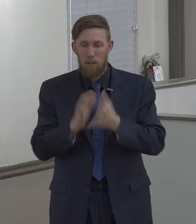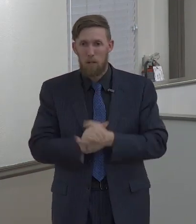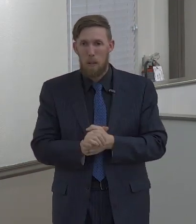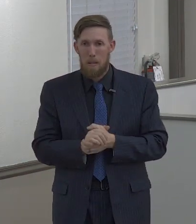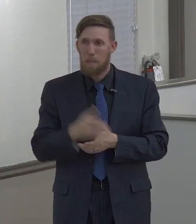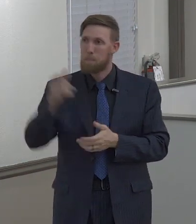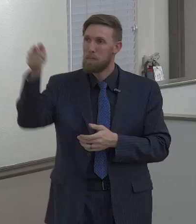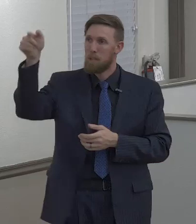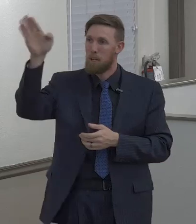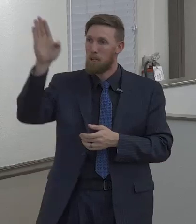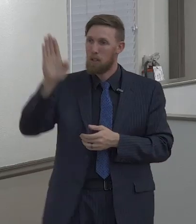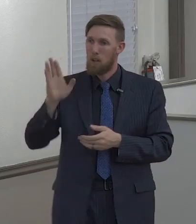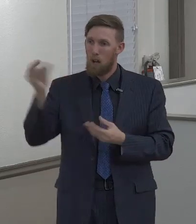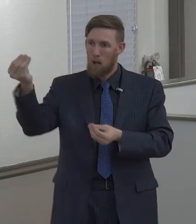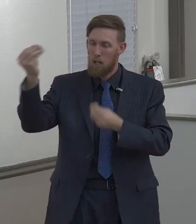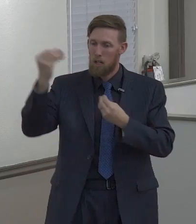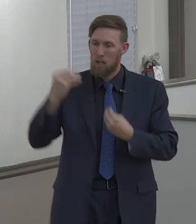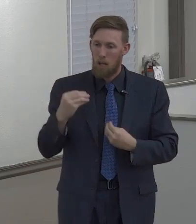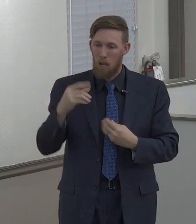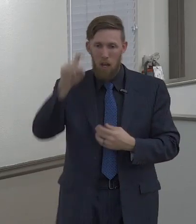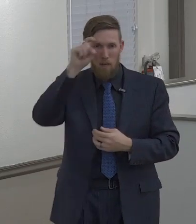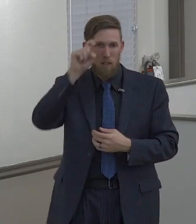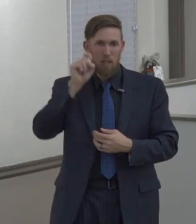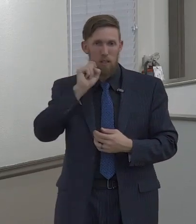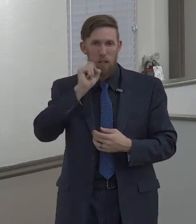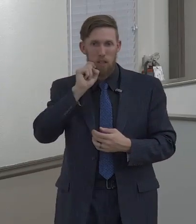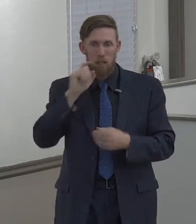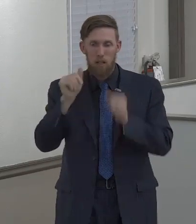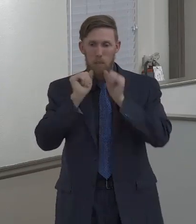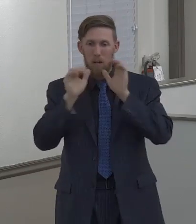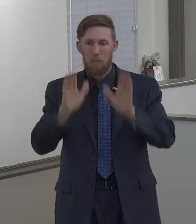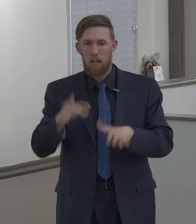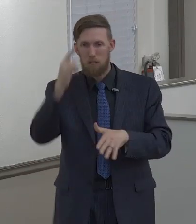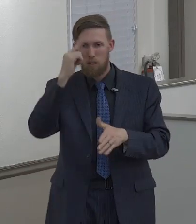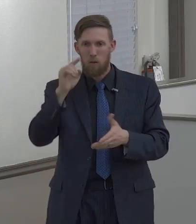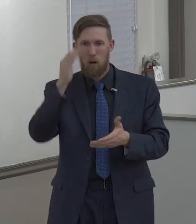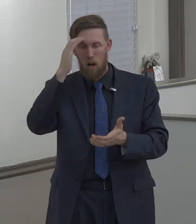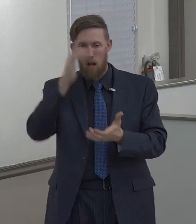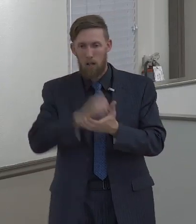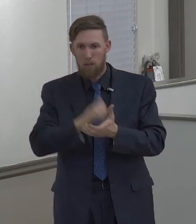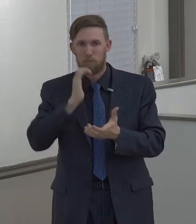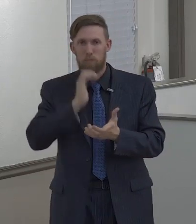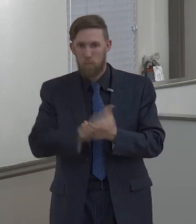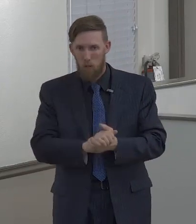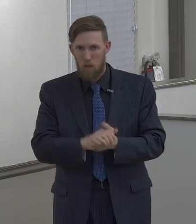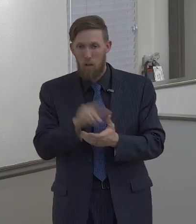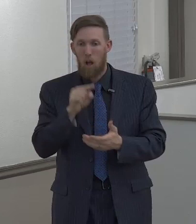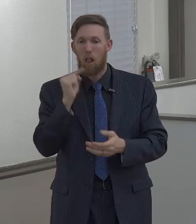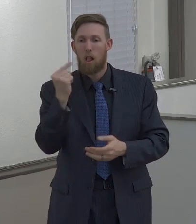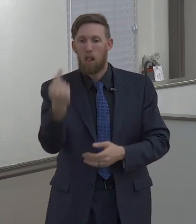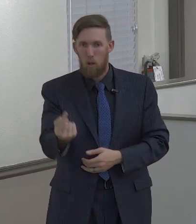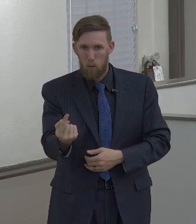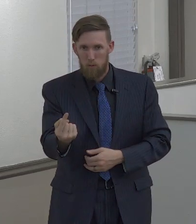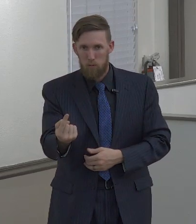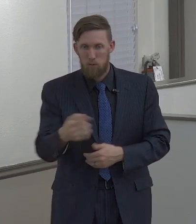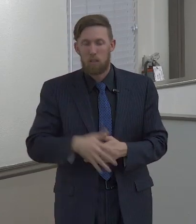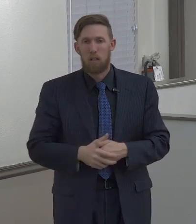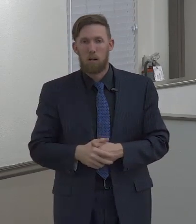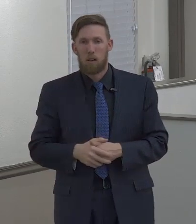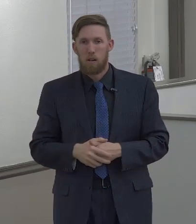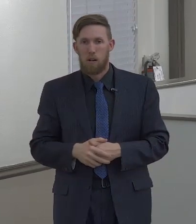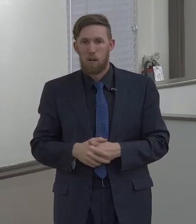God gave sex as a blessing to a husband and a wife, and that alone.